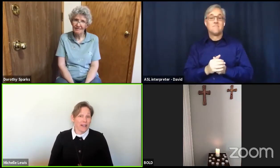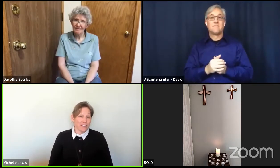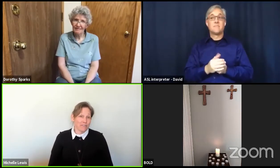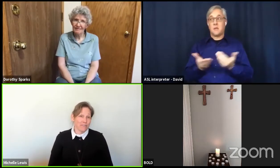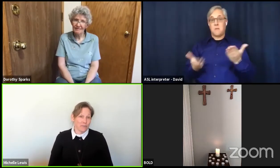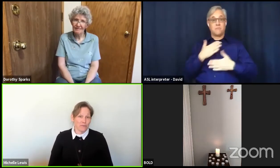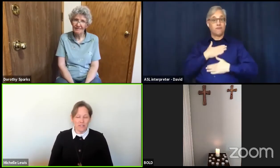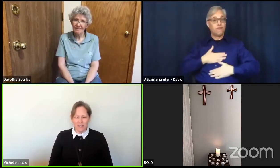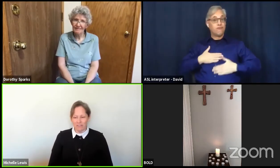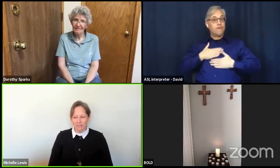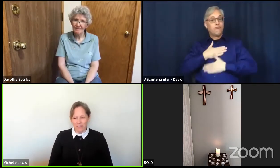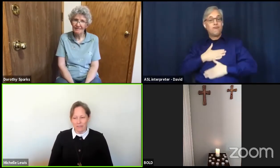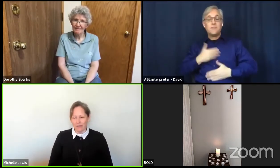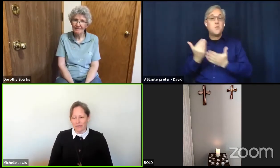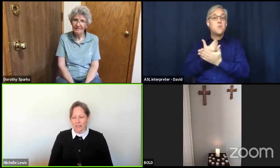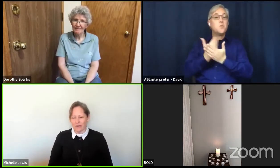foods and flavors in your life.